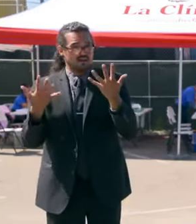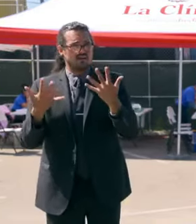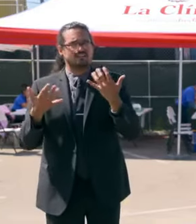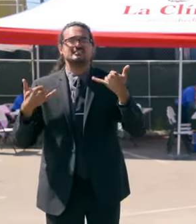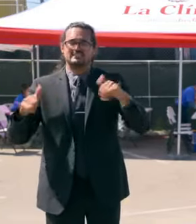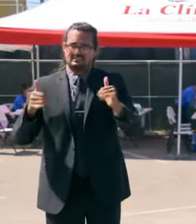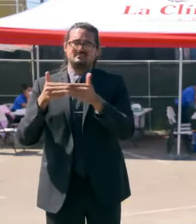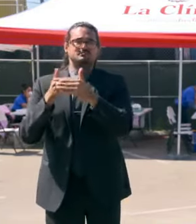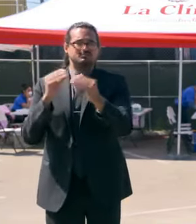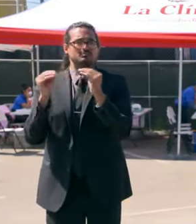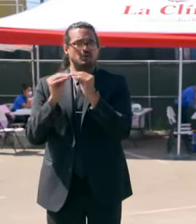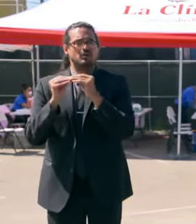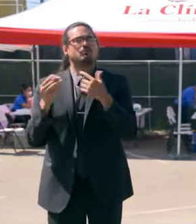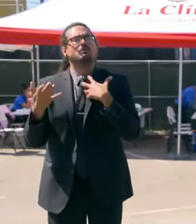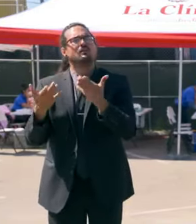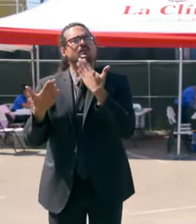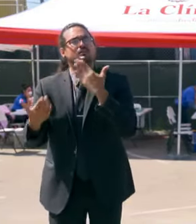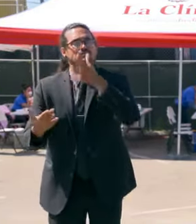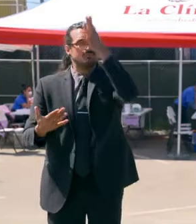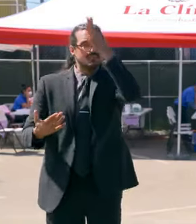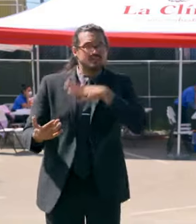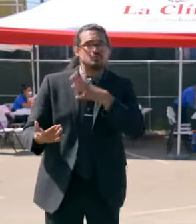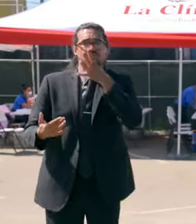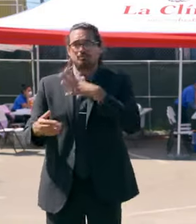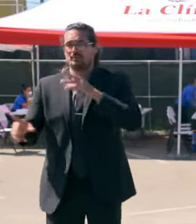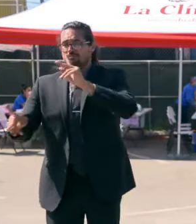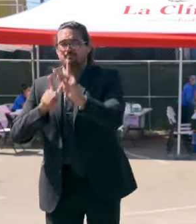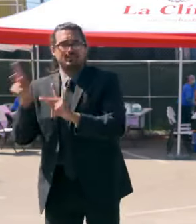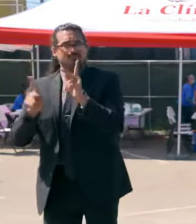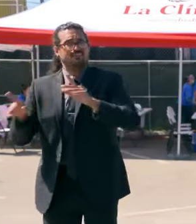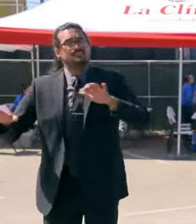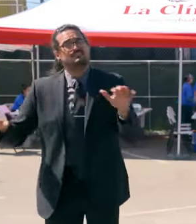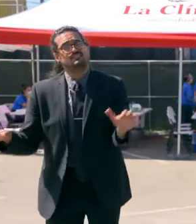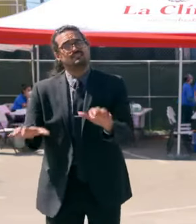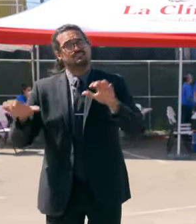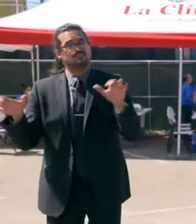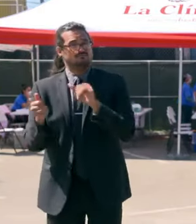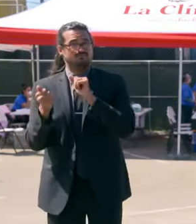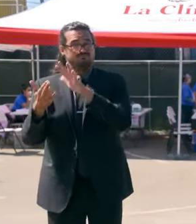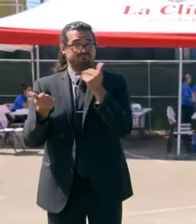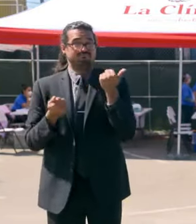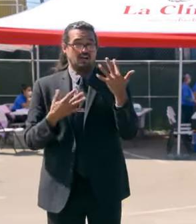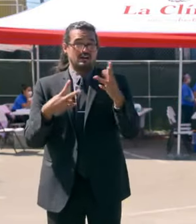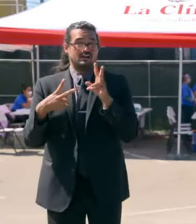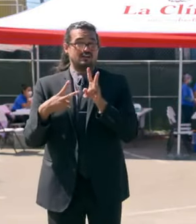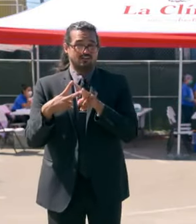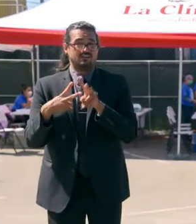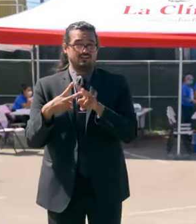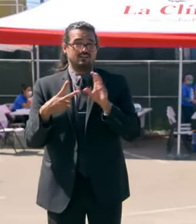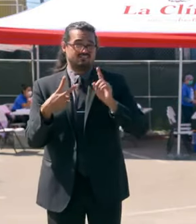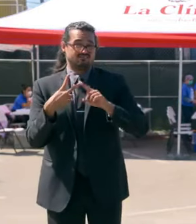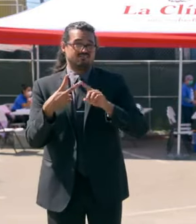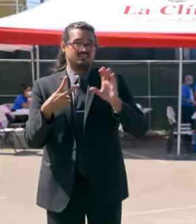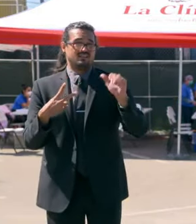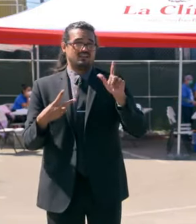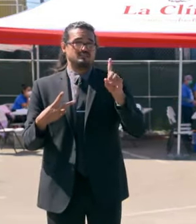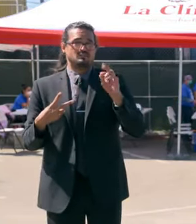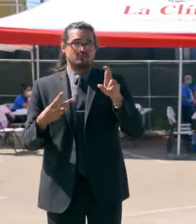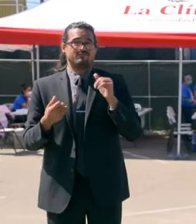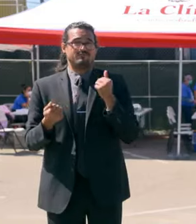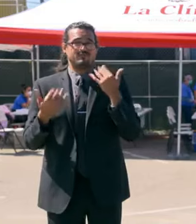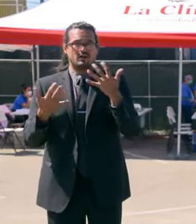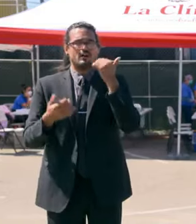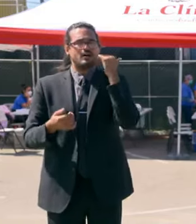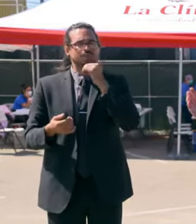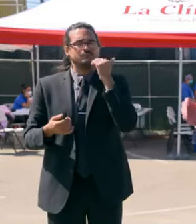women up there in uniform that are doing heroic work and battling that Calder fire every single day, as they have been for now a number